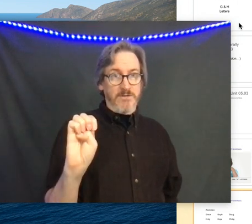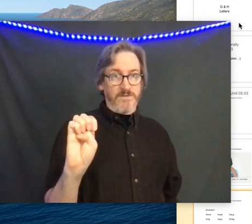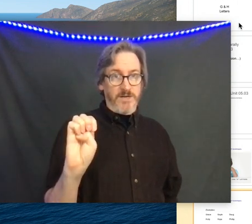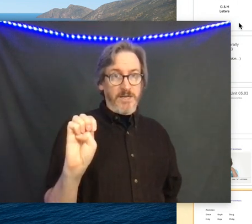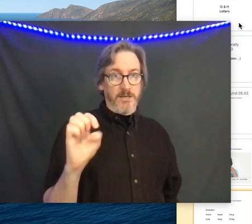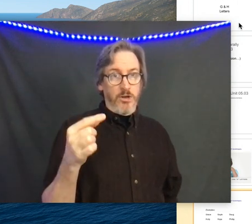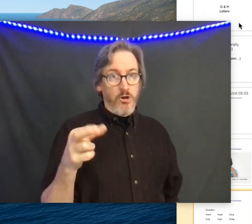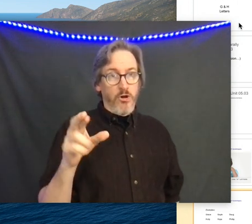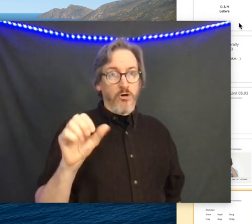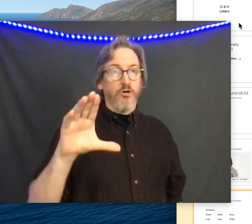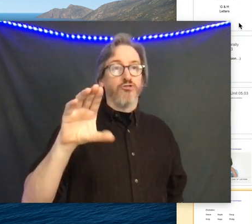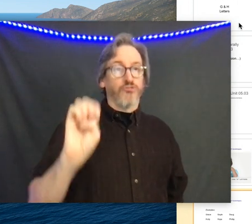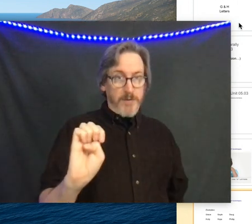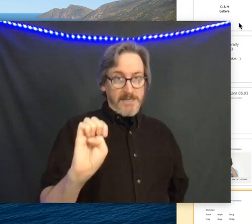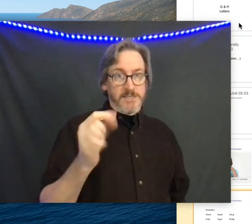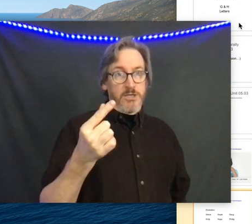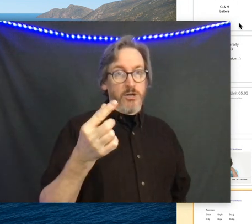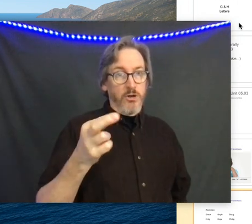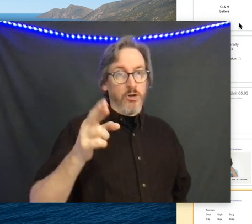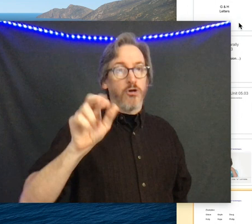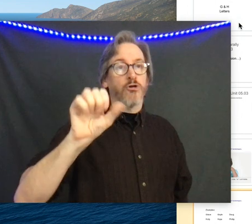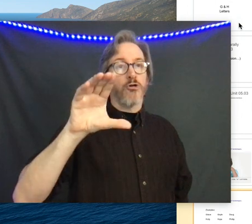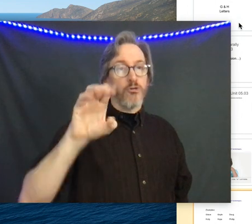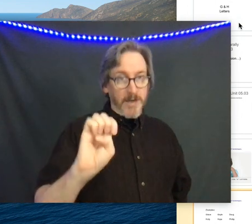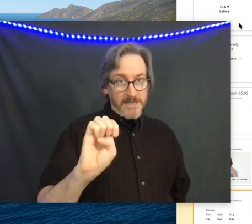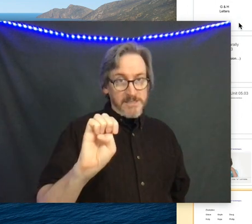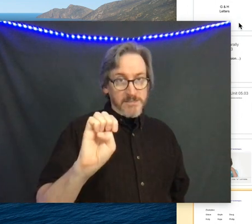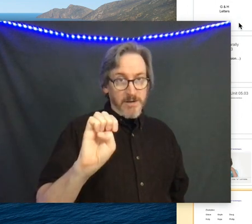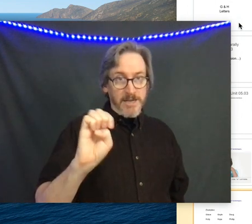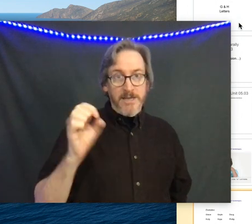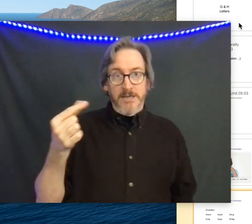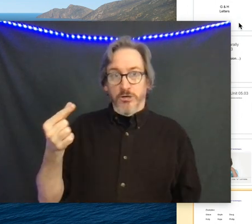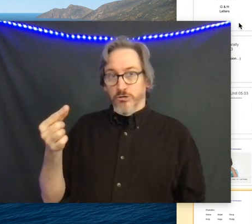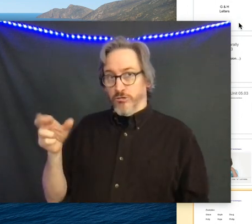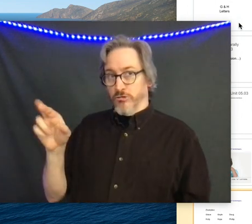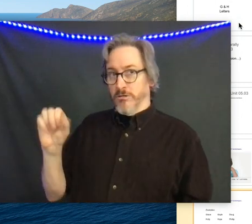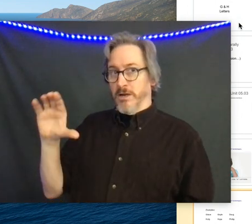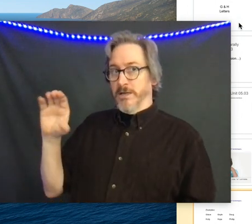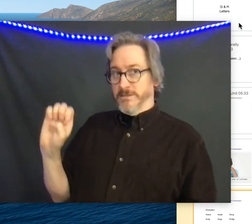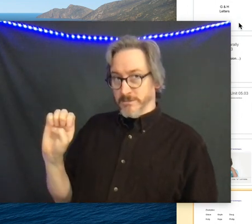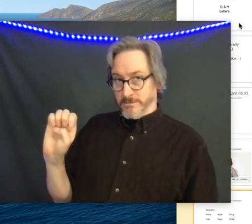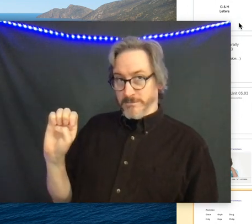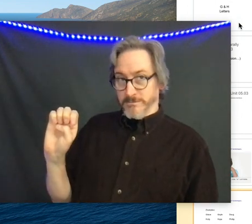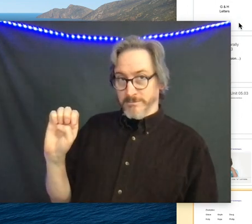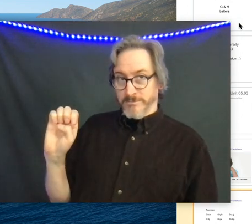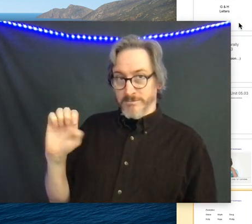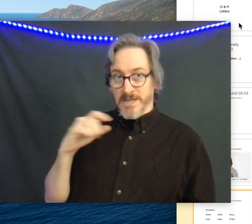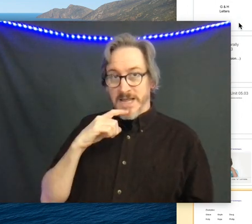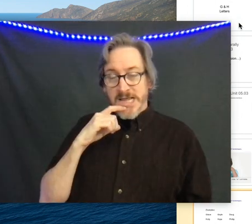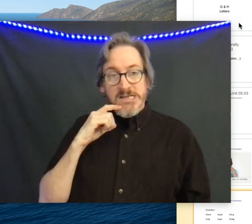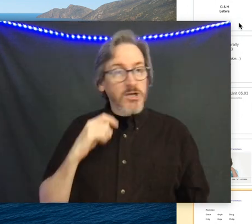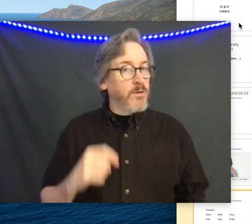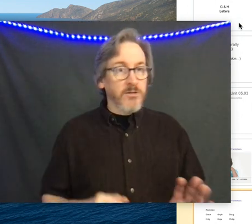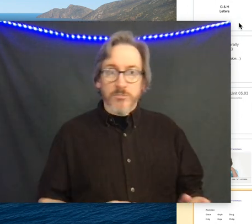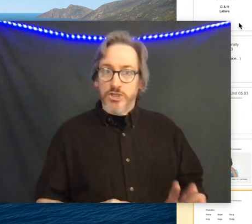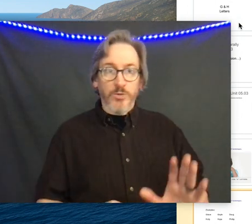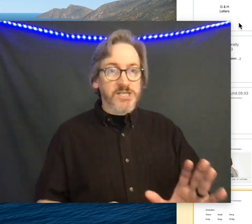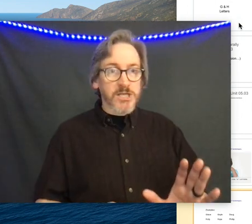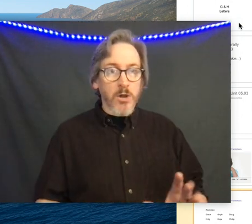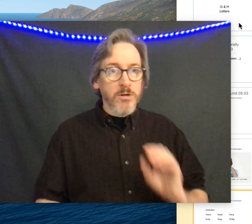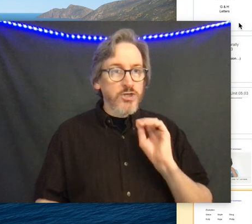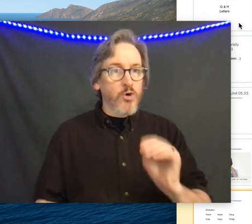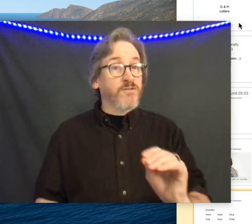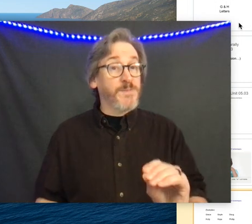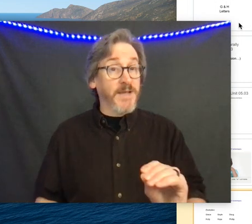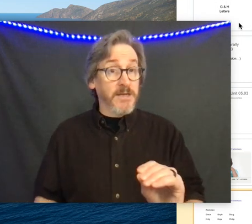then back down three grace grace right so do